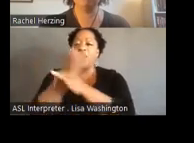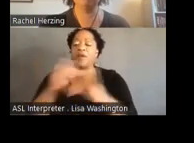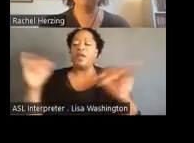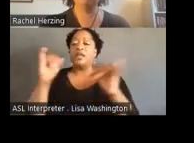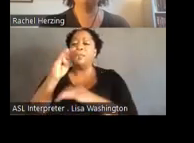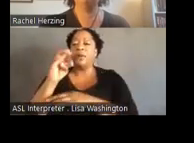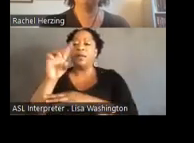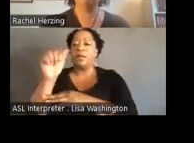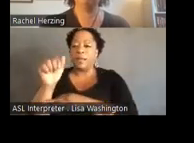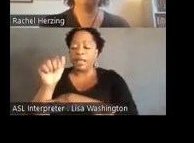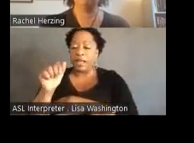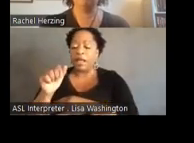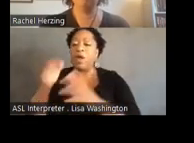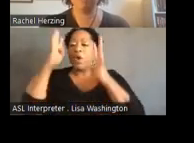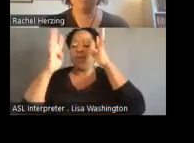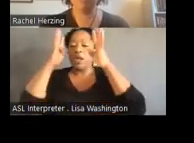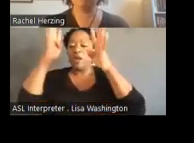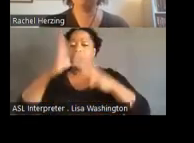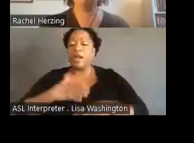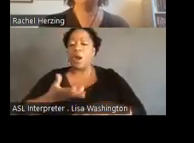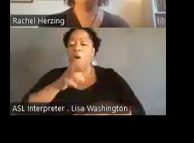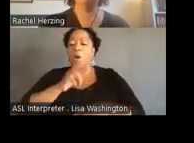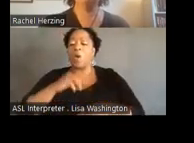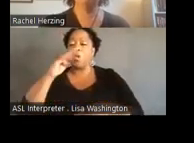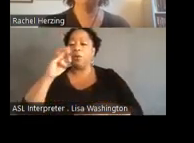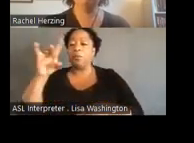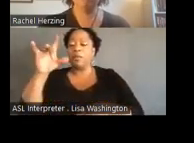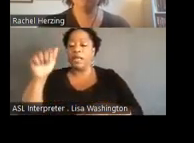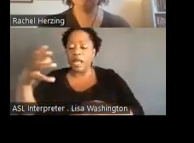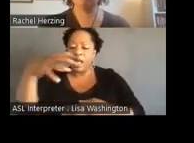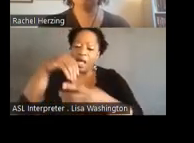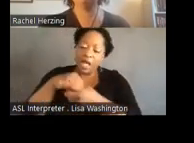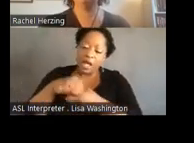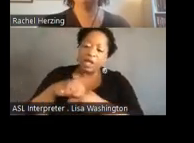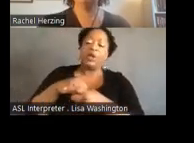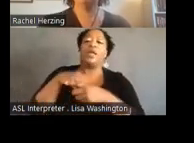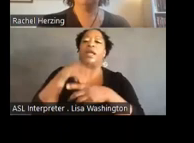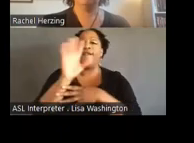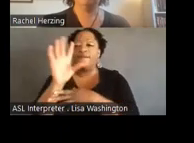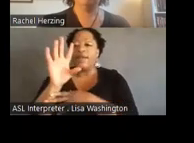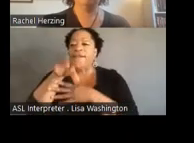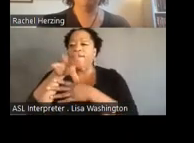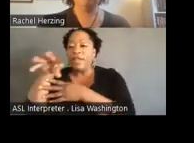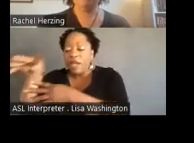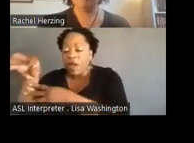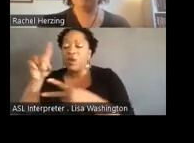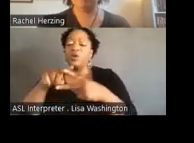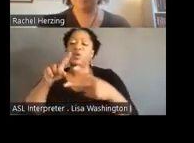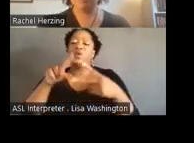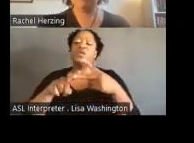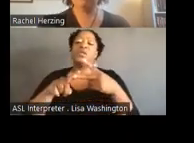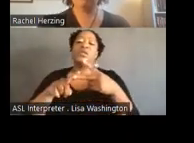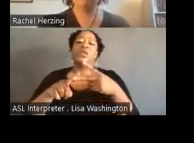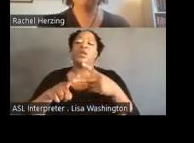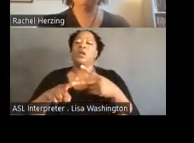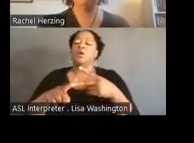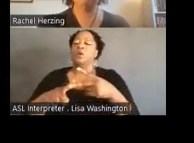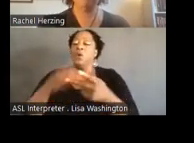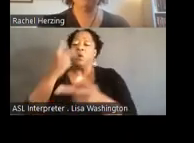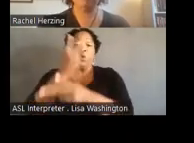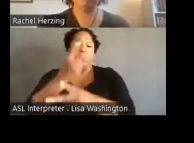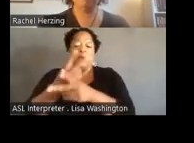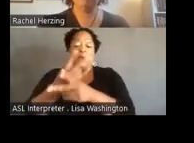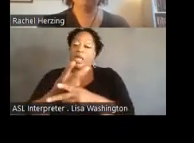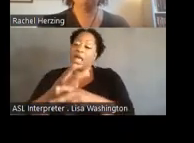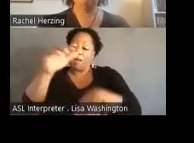outlets. We created our own media, including videos. We maintained that blog. I told you that's still